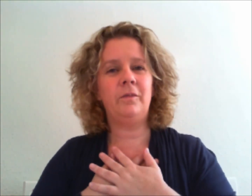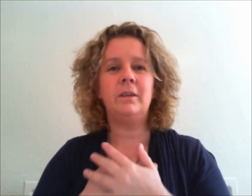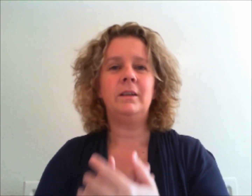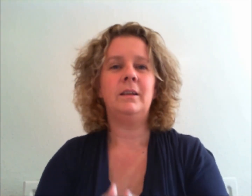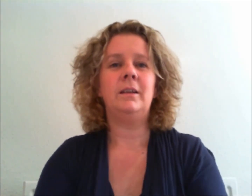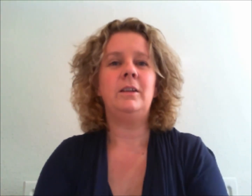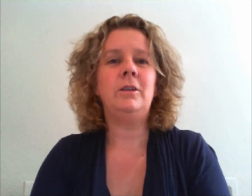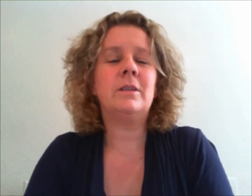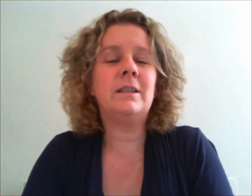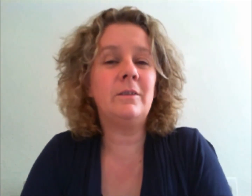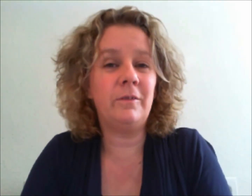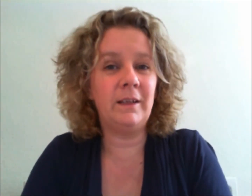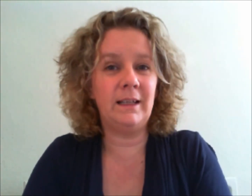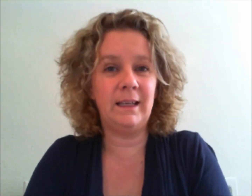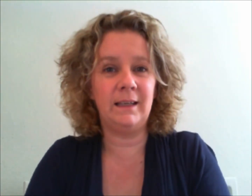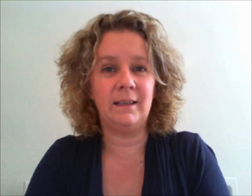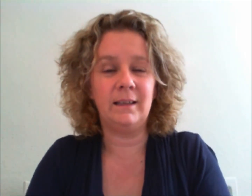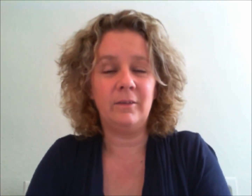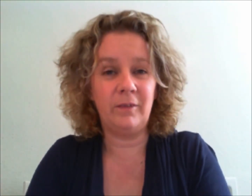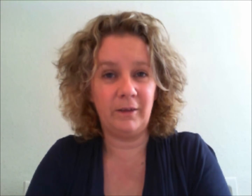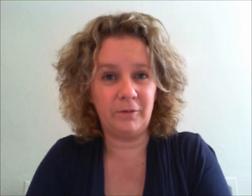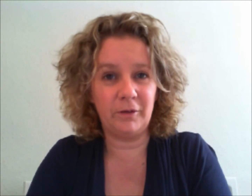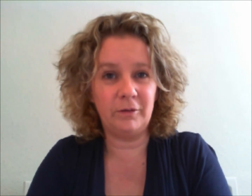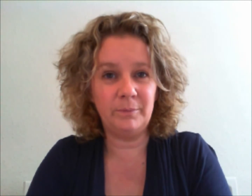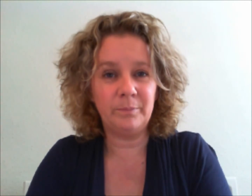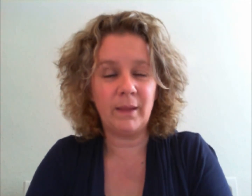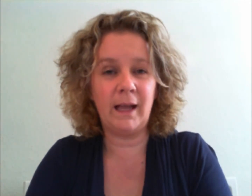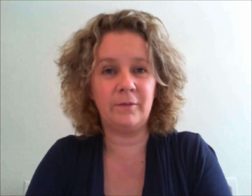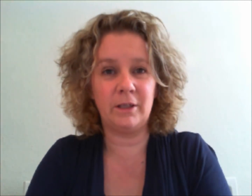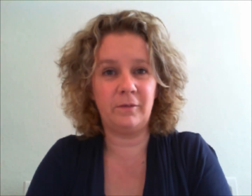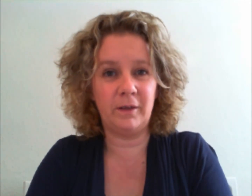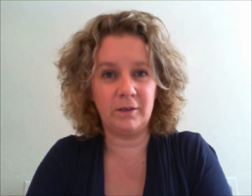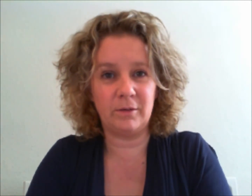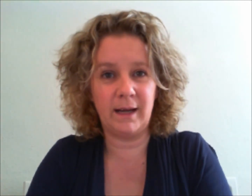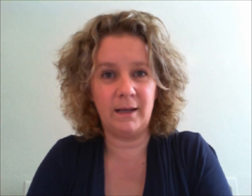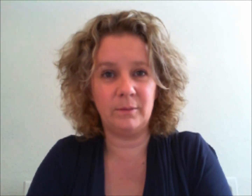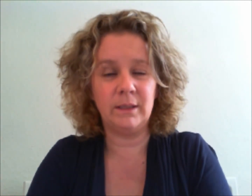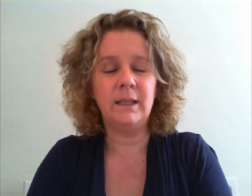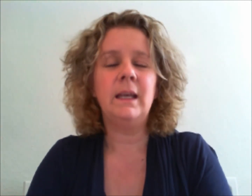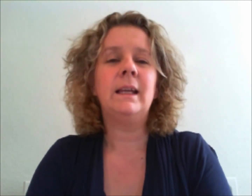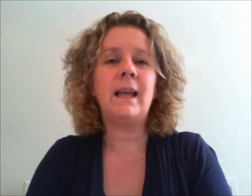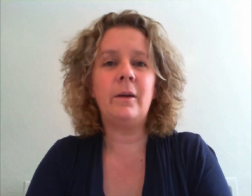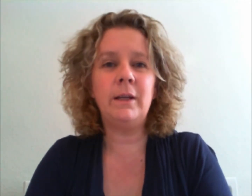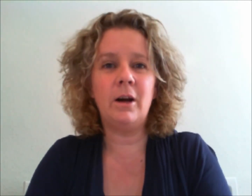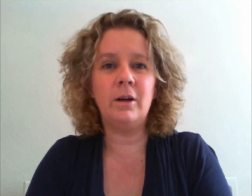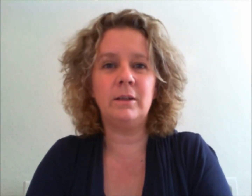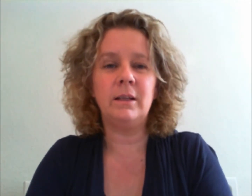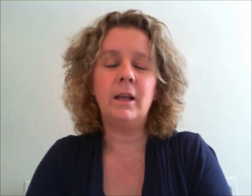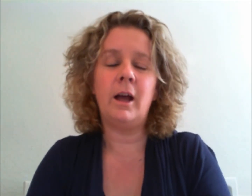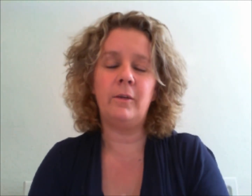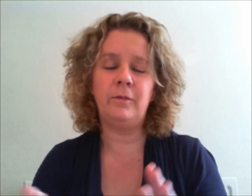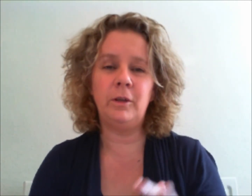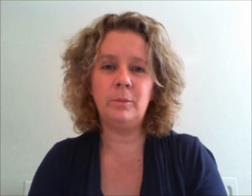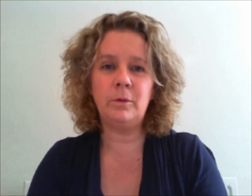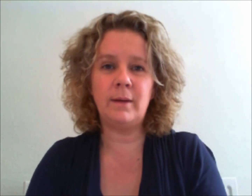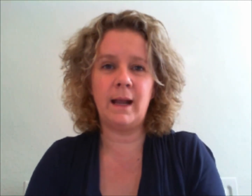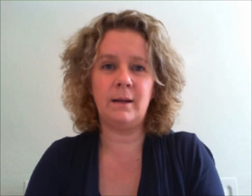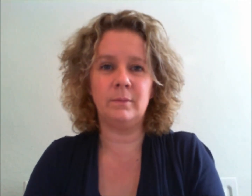I'm safe well in my world carry on a few more rounds